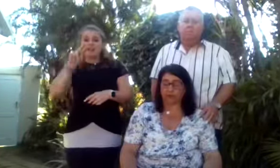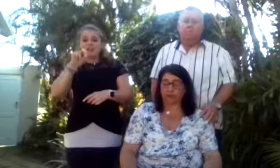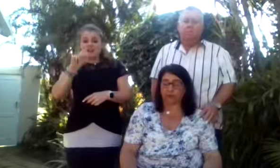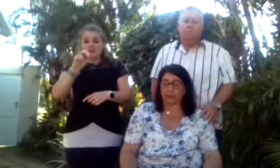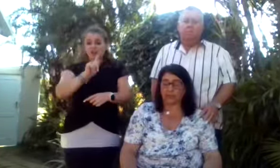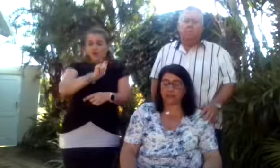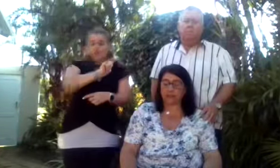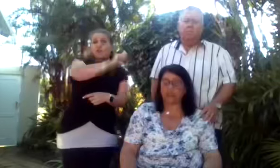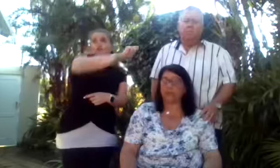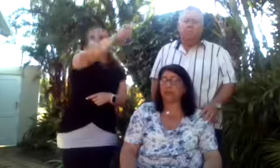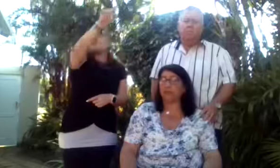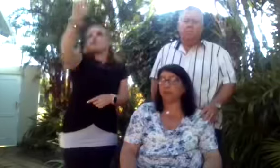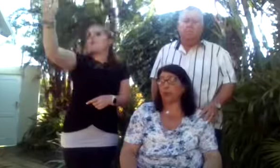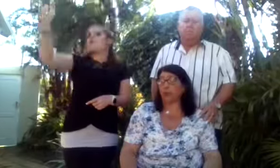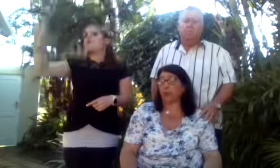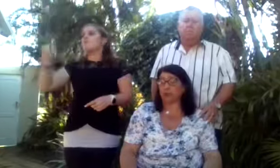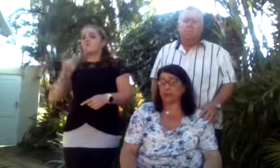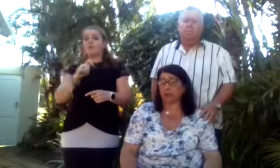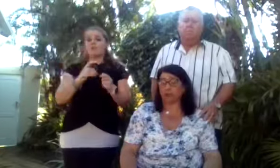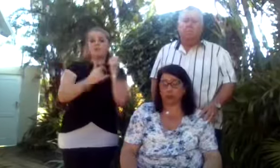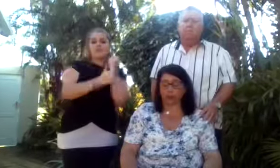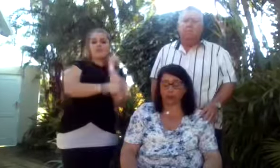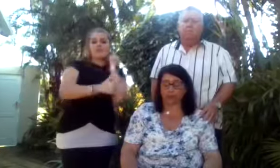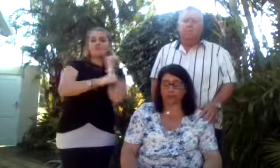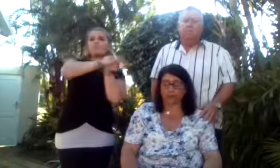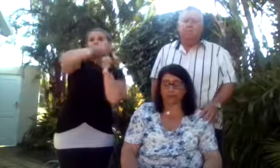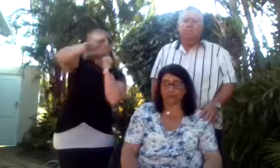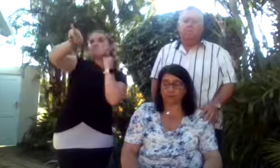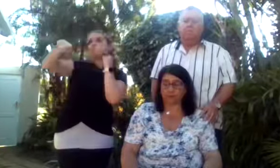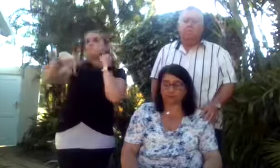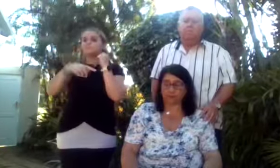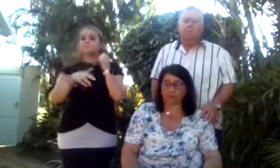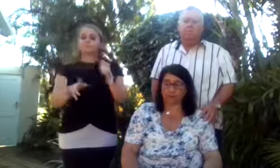over the country with the team, even when I wasn't able to go along.